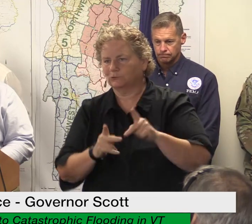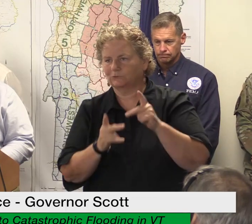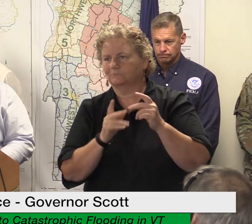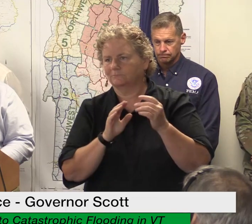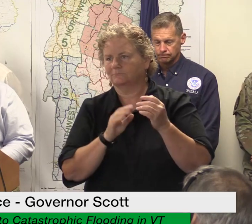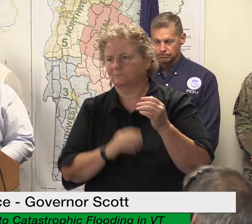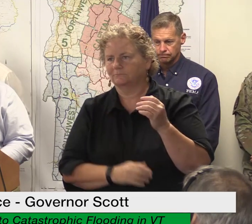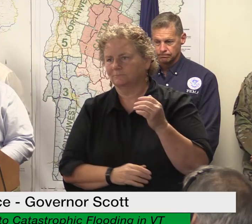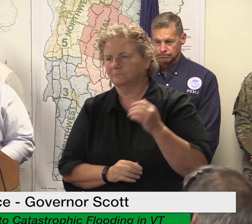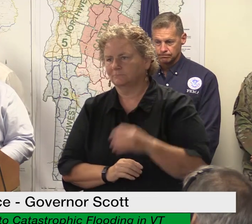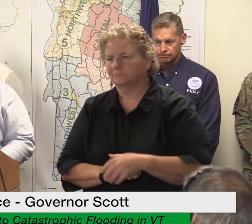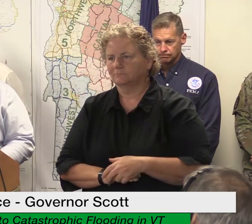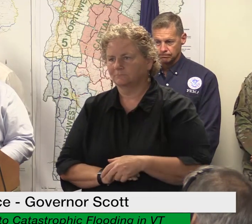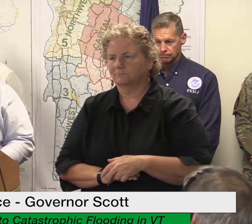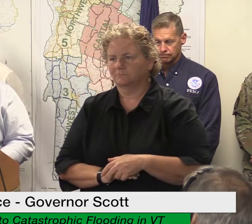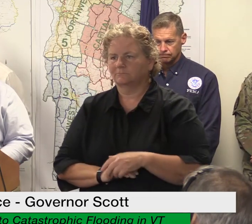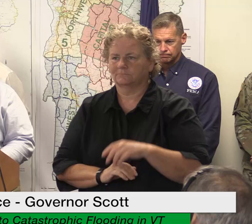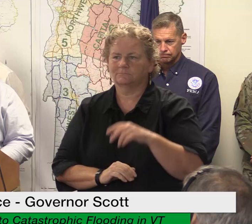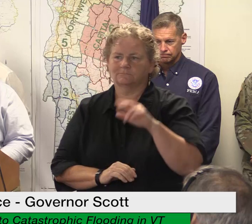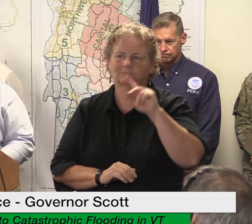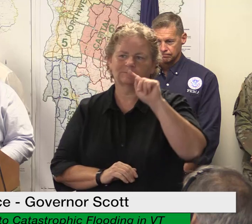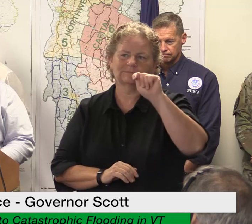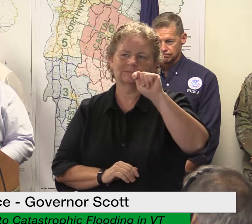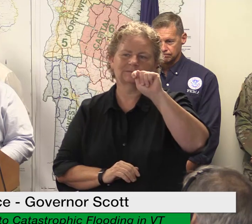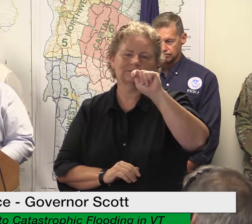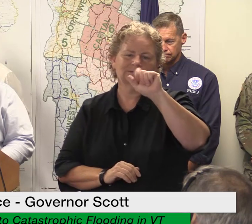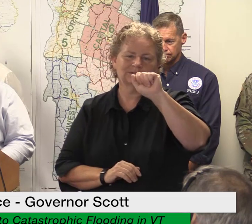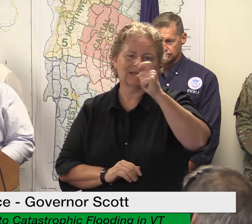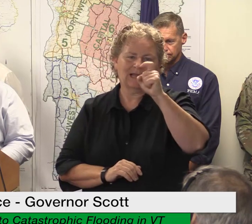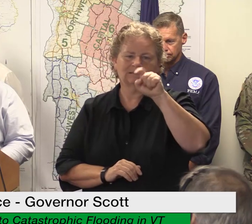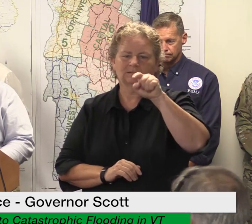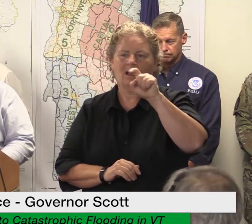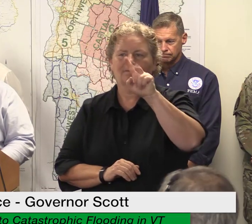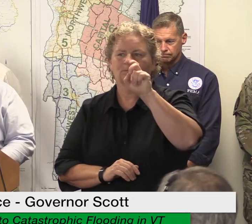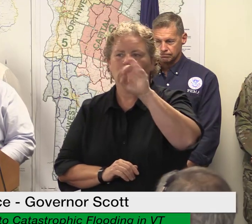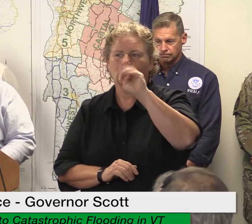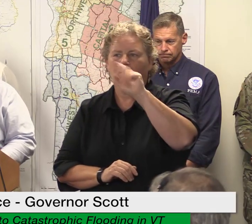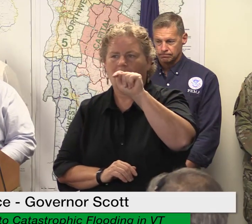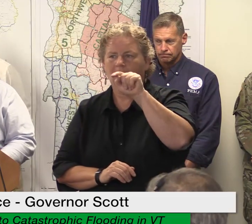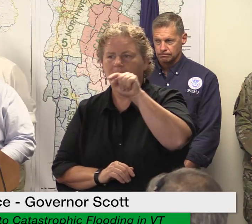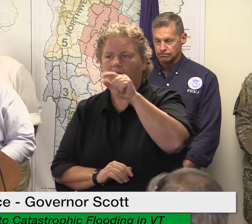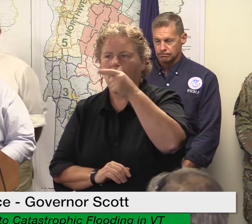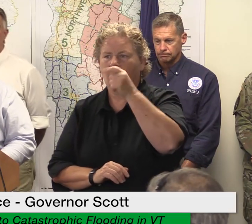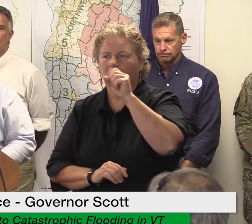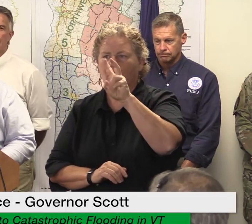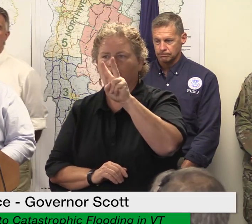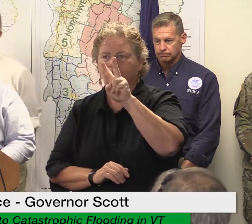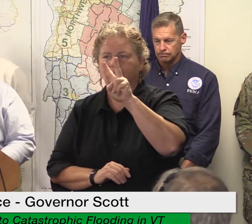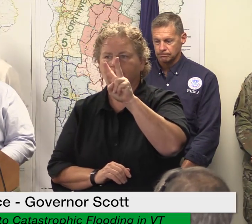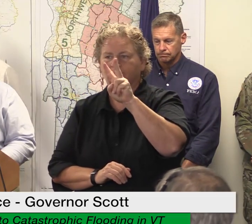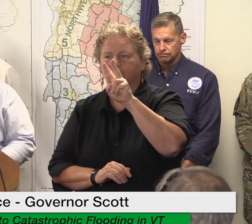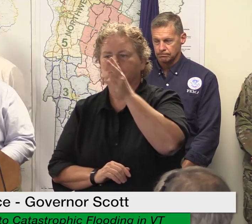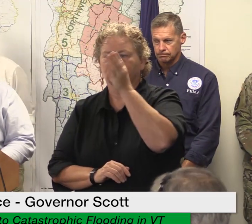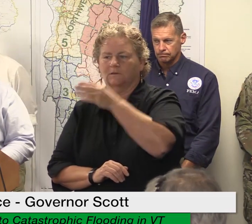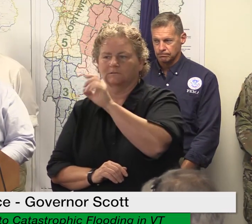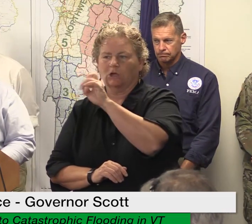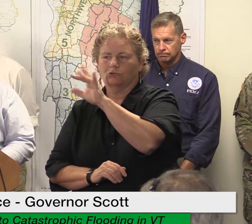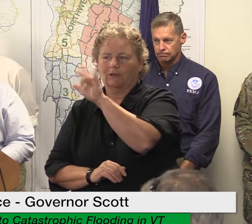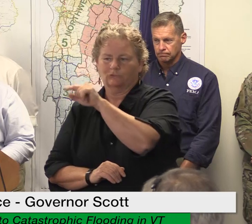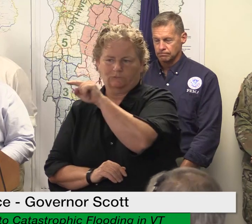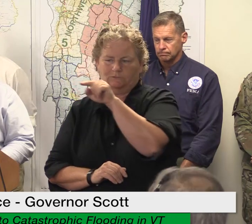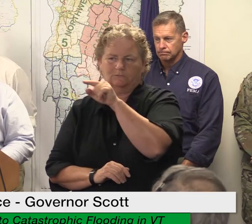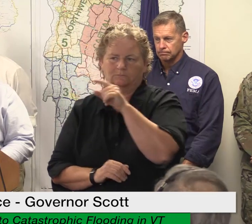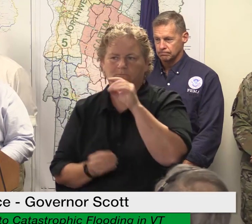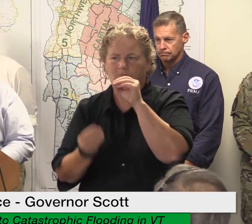vermont dot gov forward slash directory i would also stress that these extensions are for